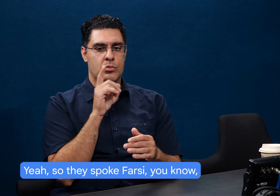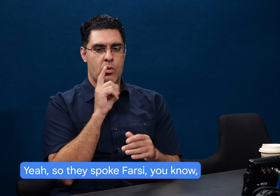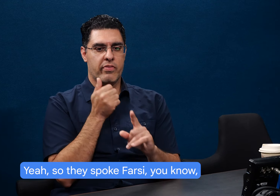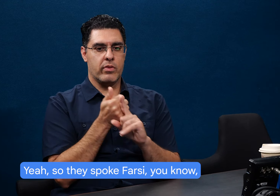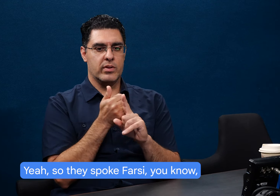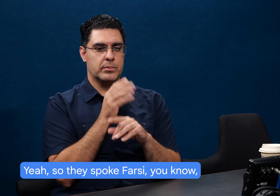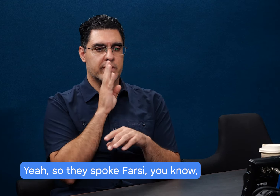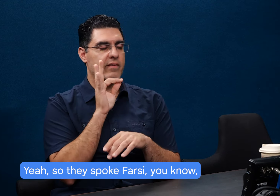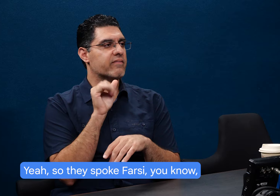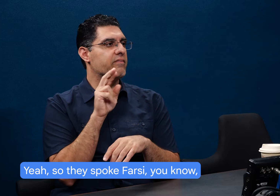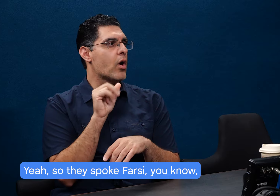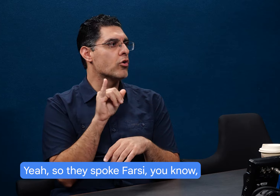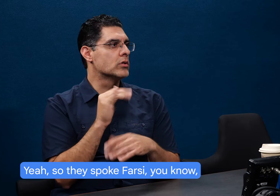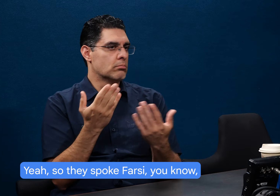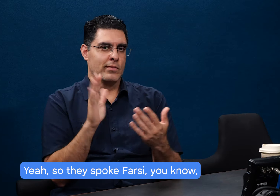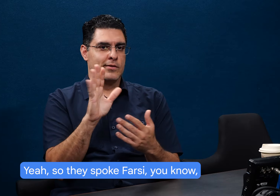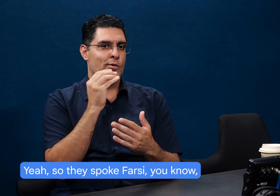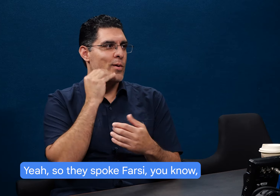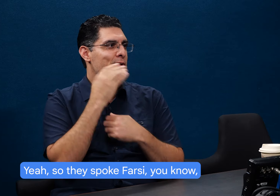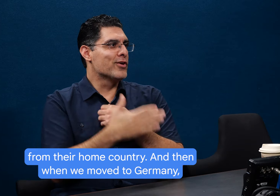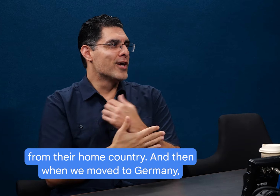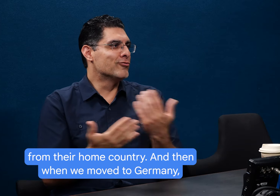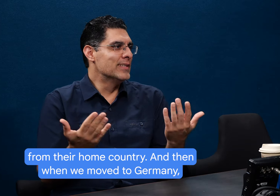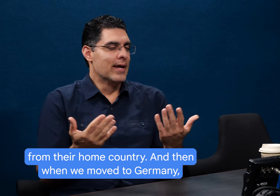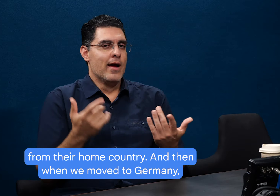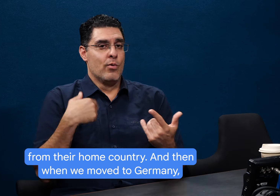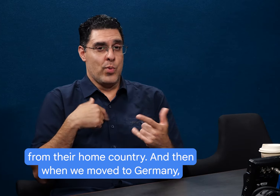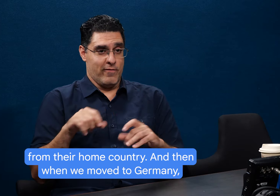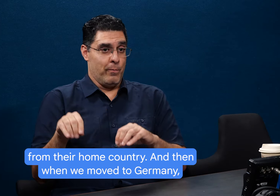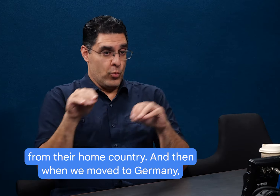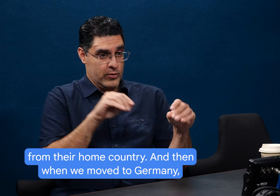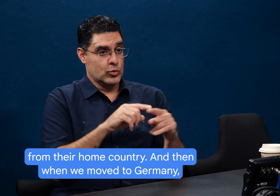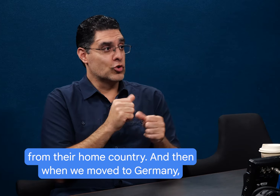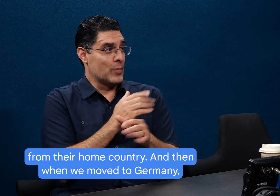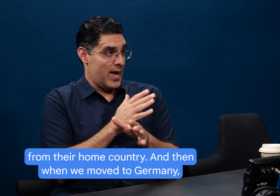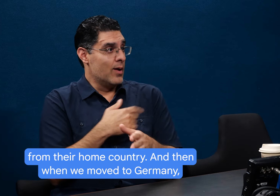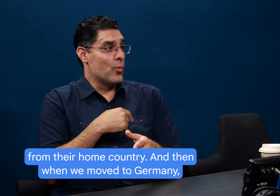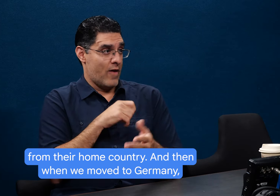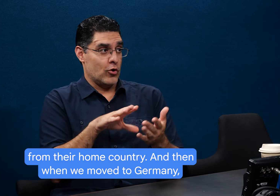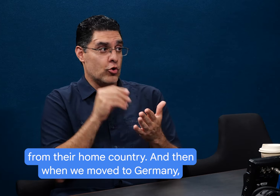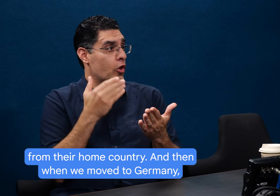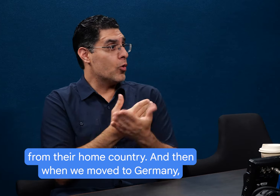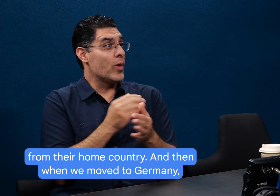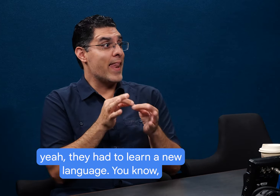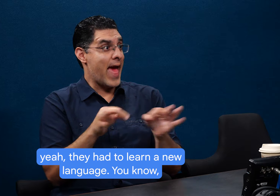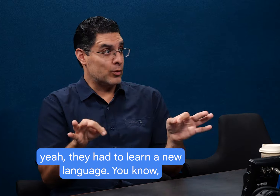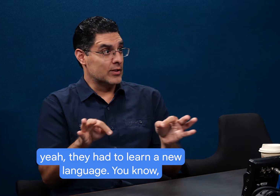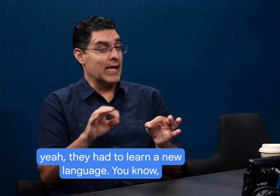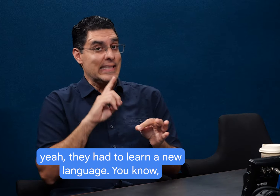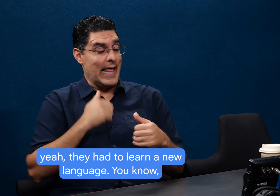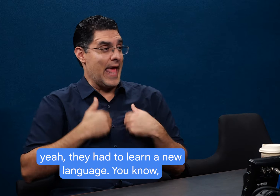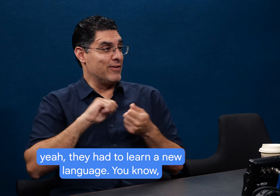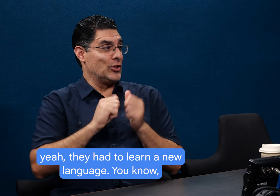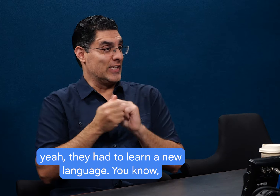Yeah. So they spoke Farsi, you know, from their home country. And then when we moved to Germany, yeah, they